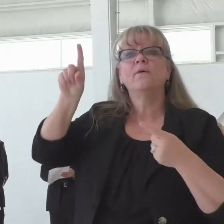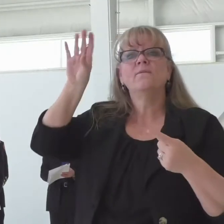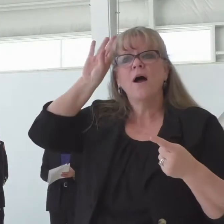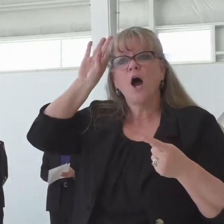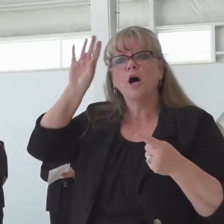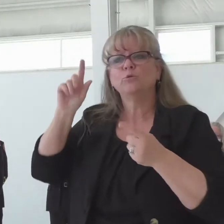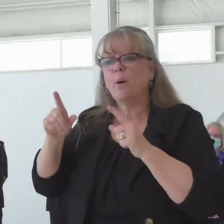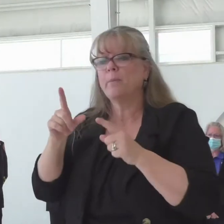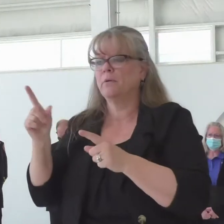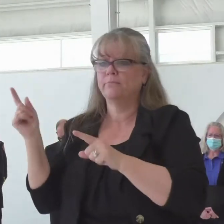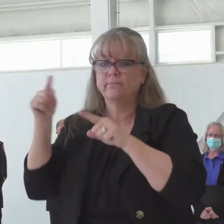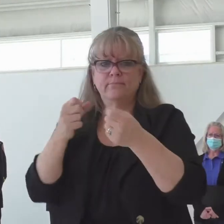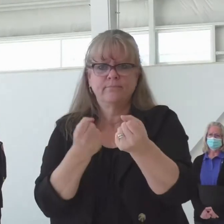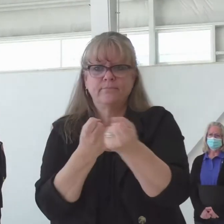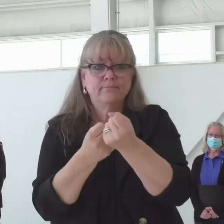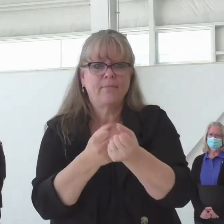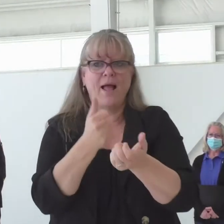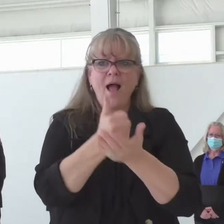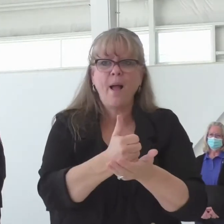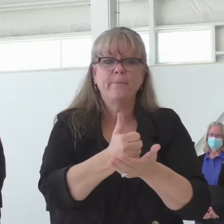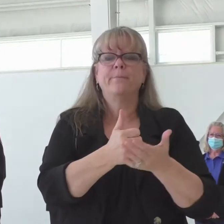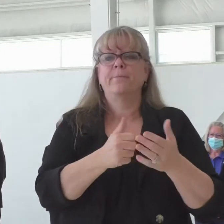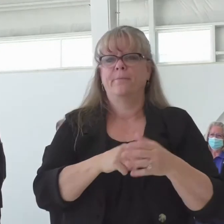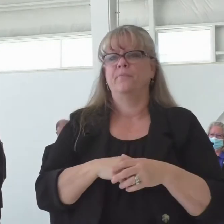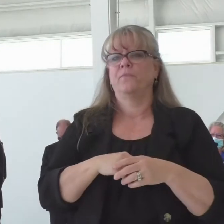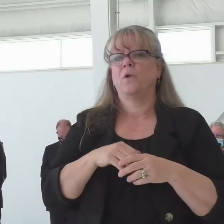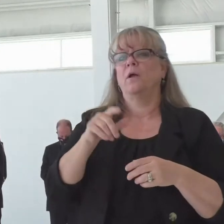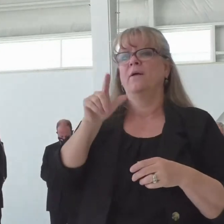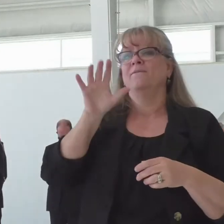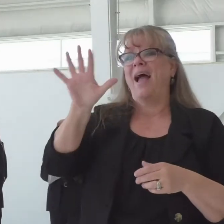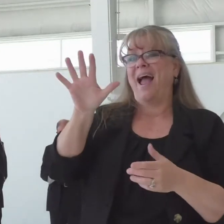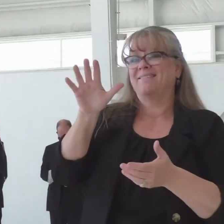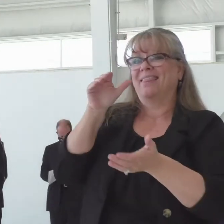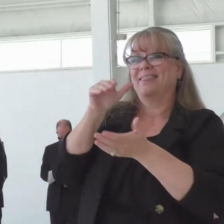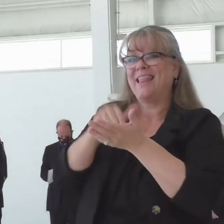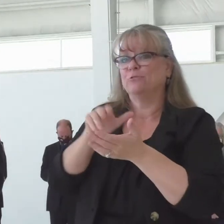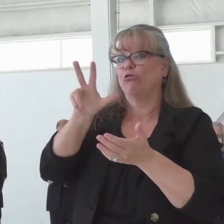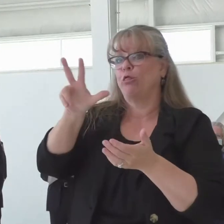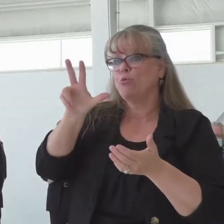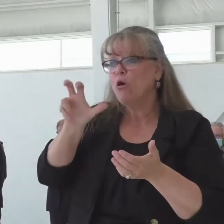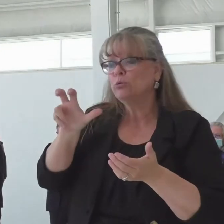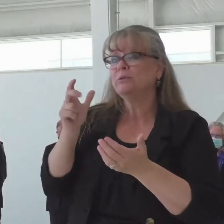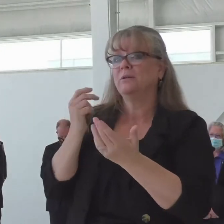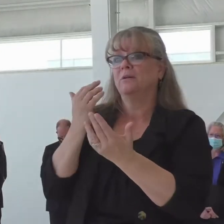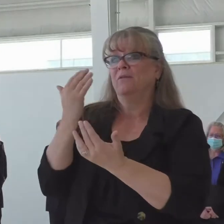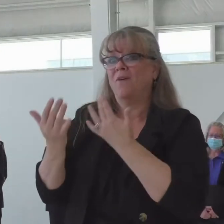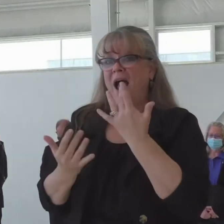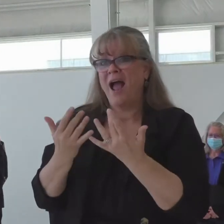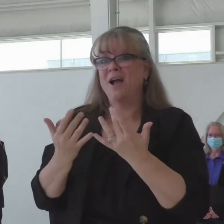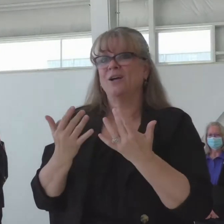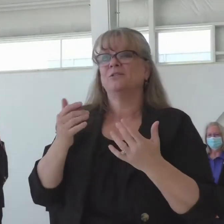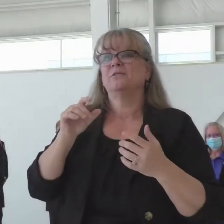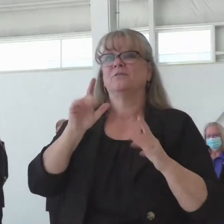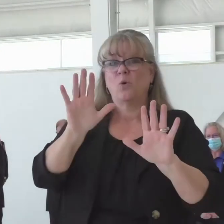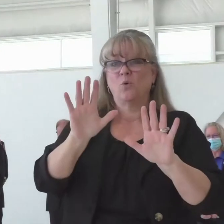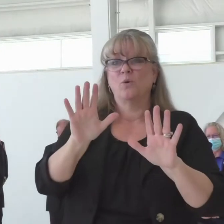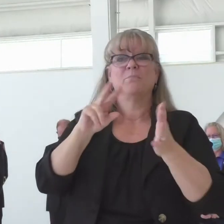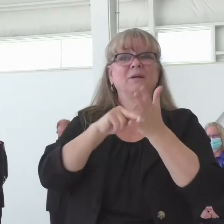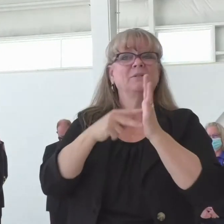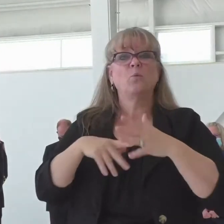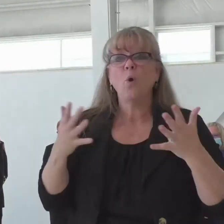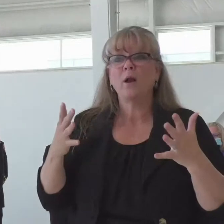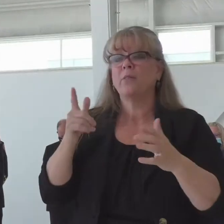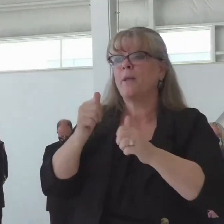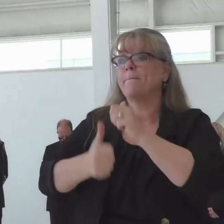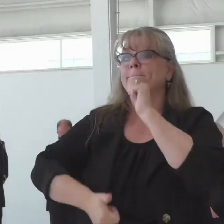kept if it was 5300 fires we kept 5284 of them from getting big right so we did a good job